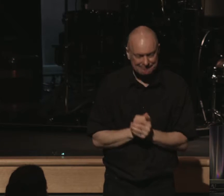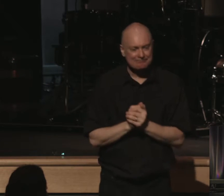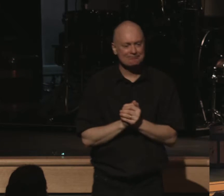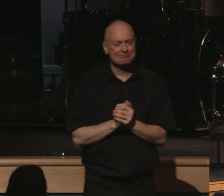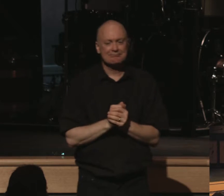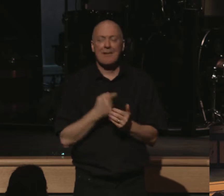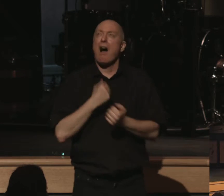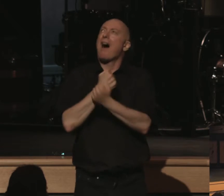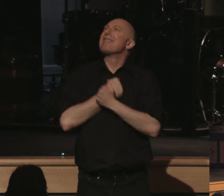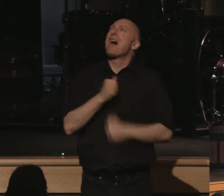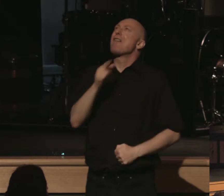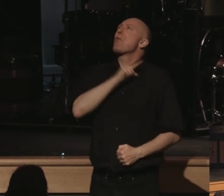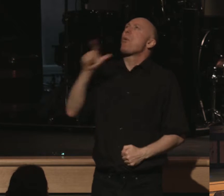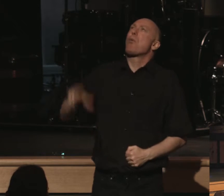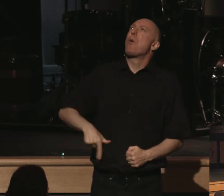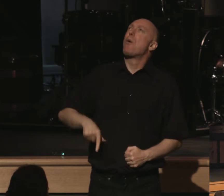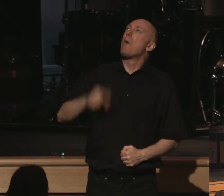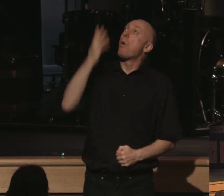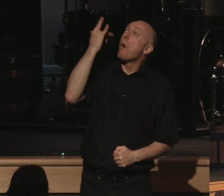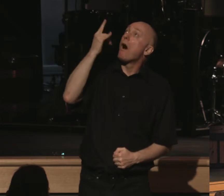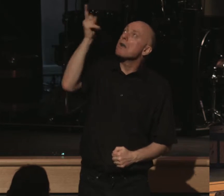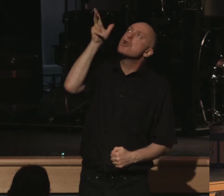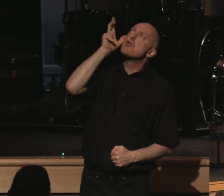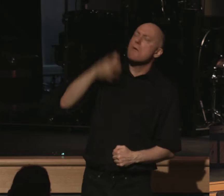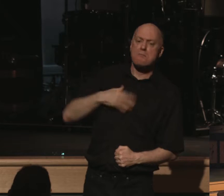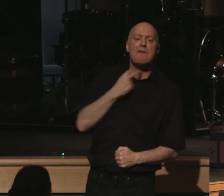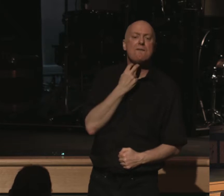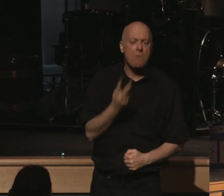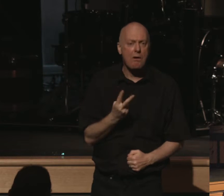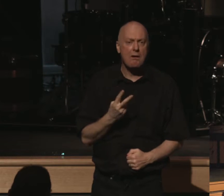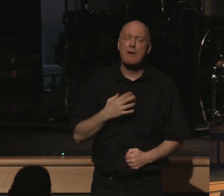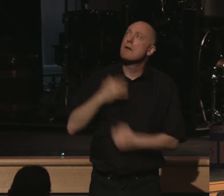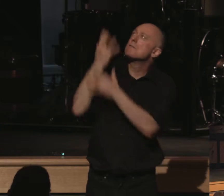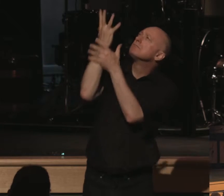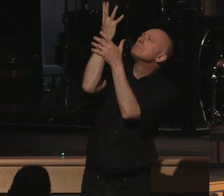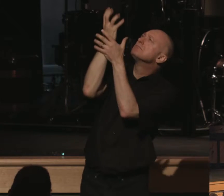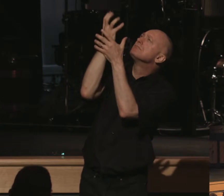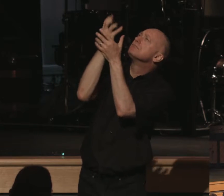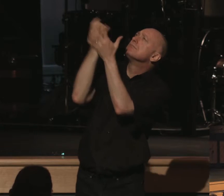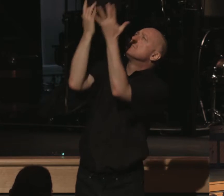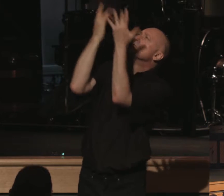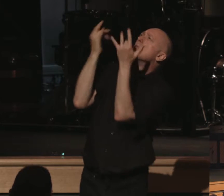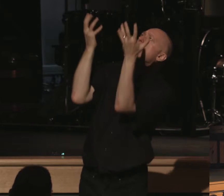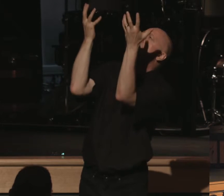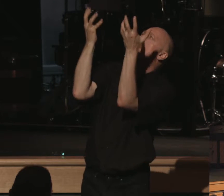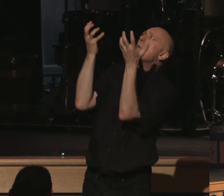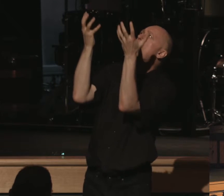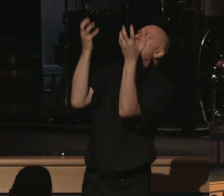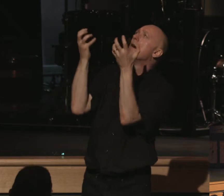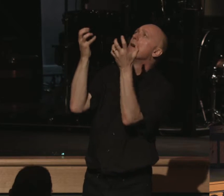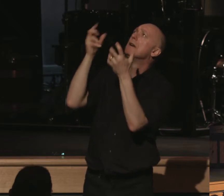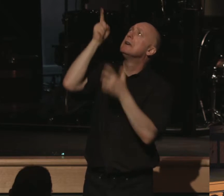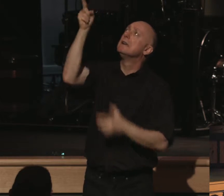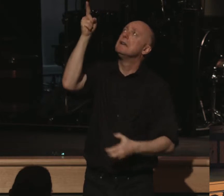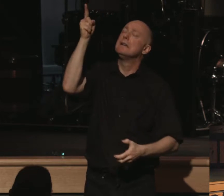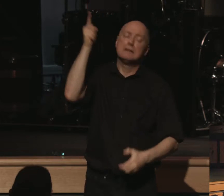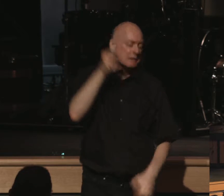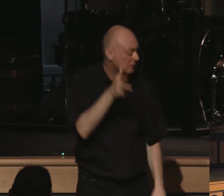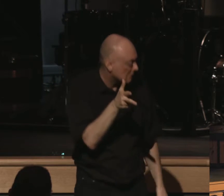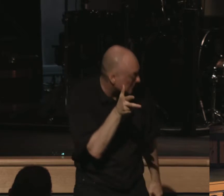I love the Lord because he's heard my voice and my pleas for mercy. Because he inclined his ear to me, therefore